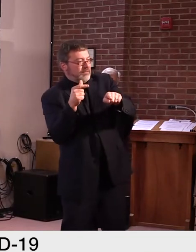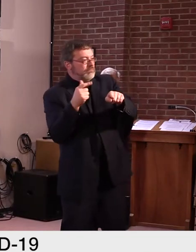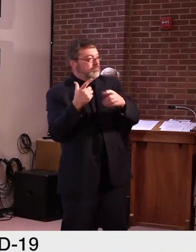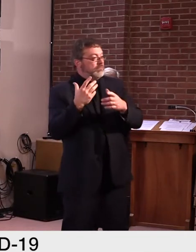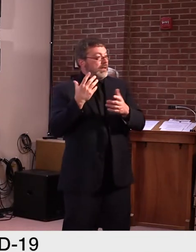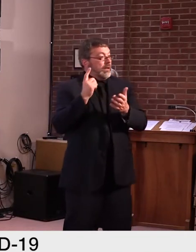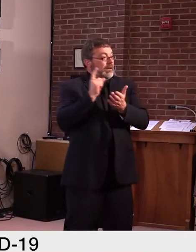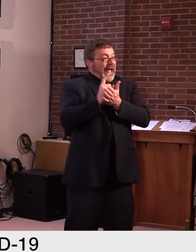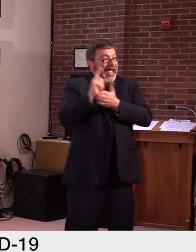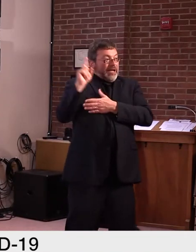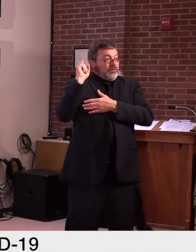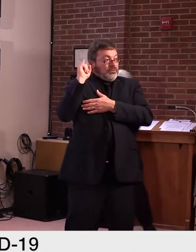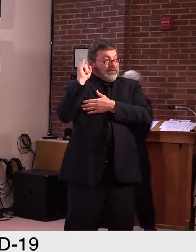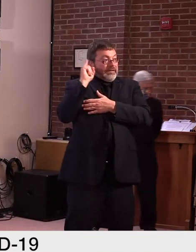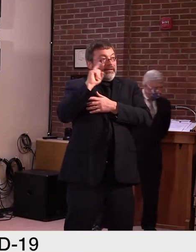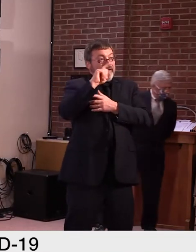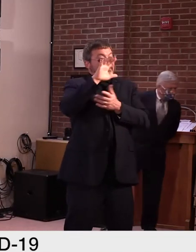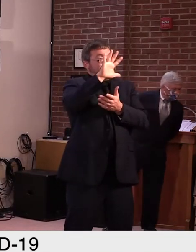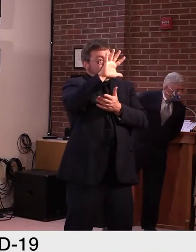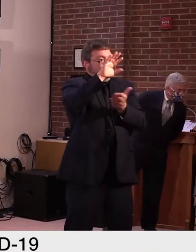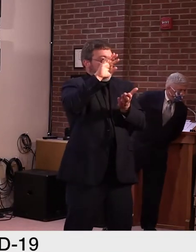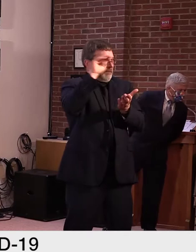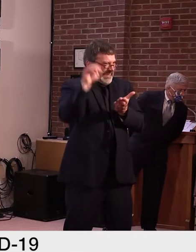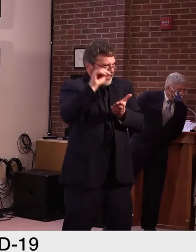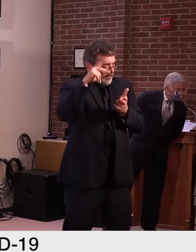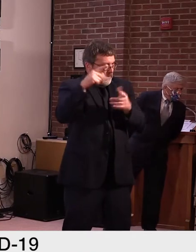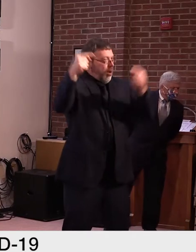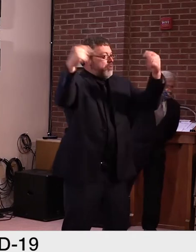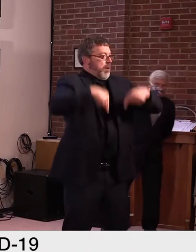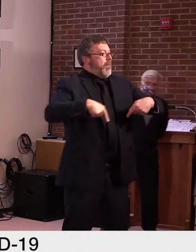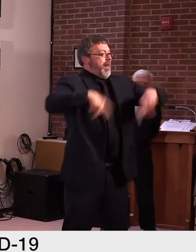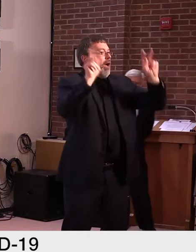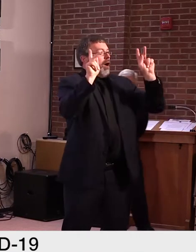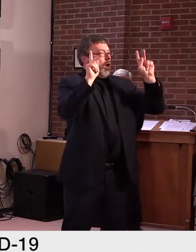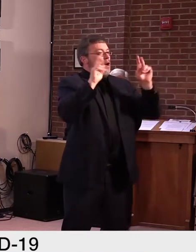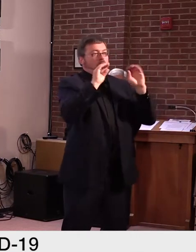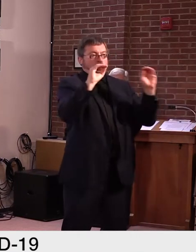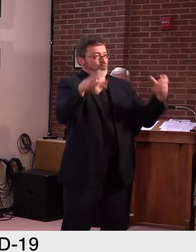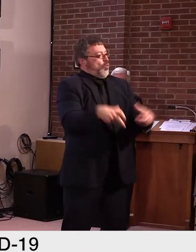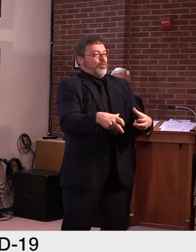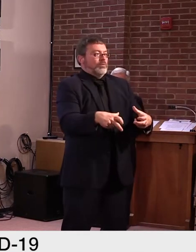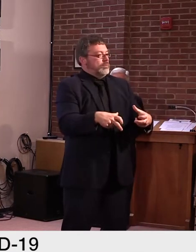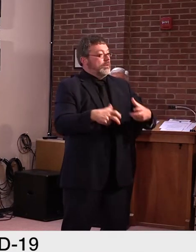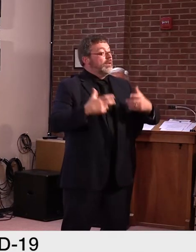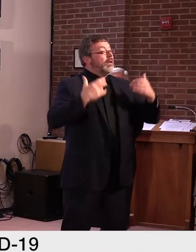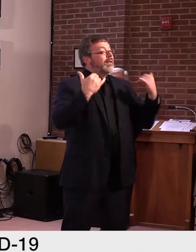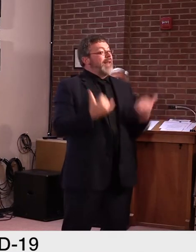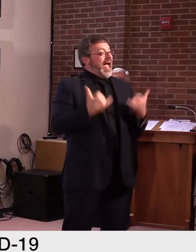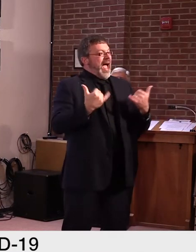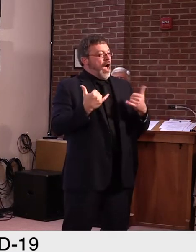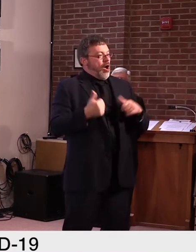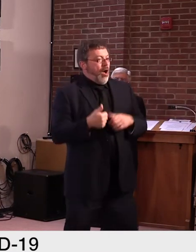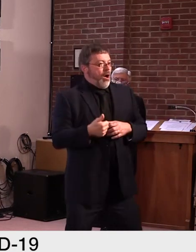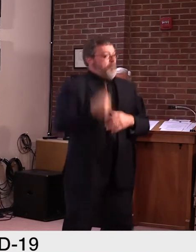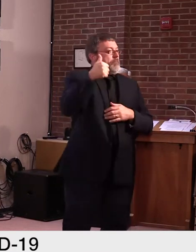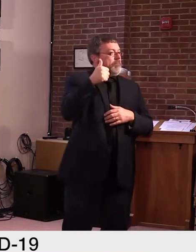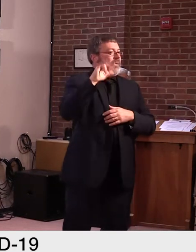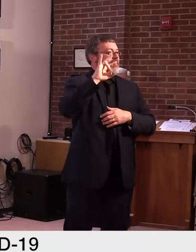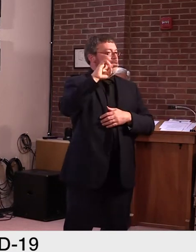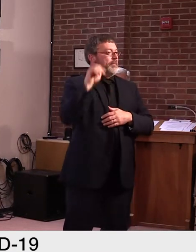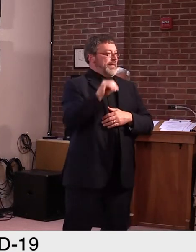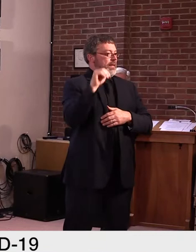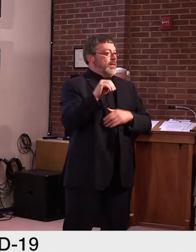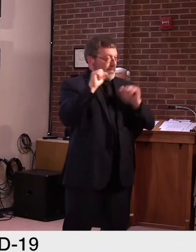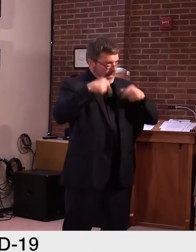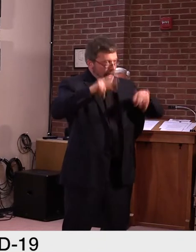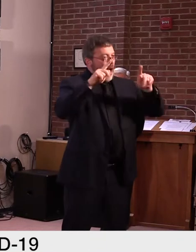without a quarantine. This week, it's 7.4 million. So even though the region did see cases go up, the number of people that are eligible to travel